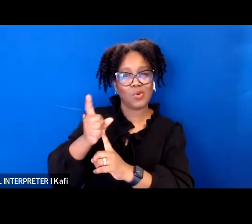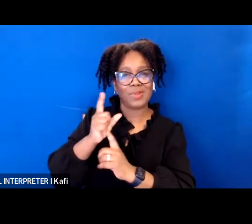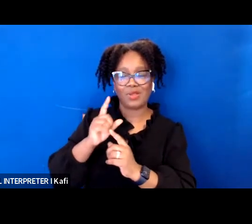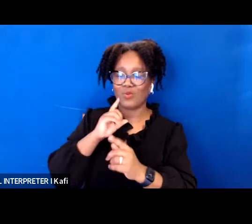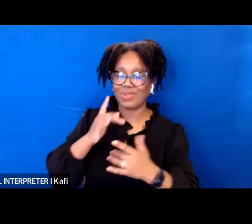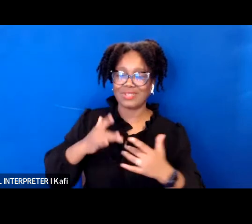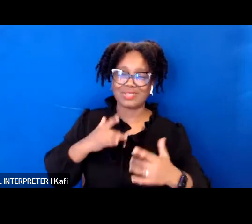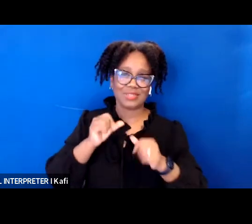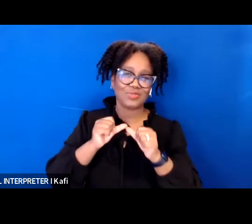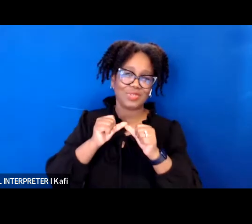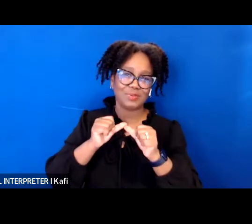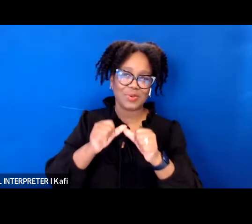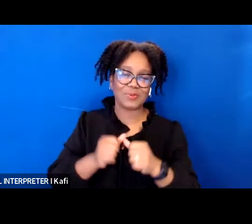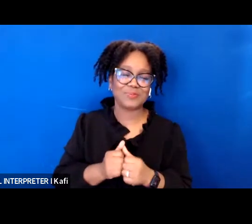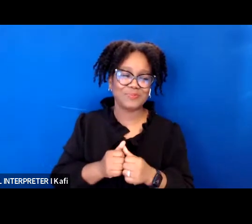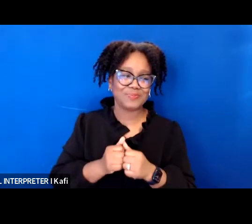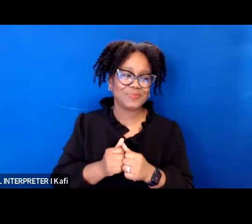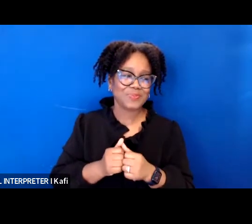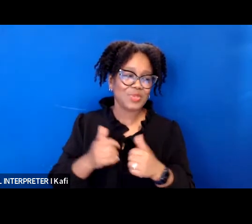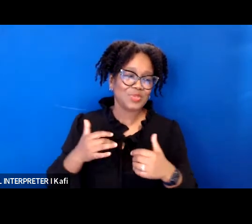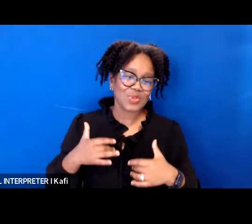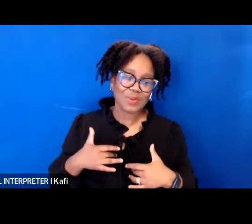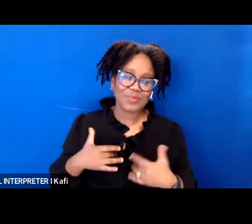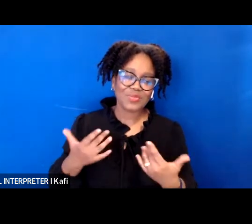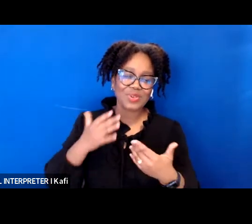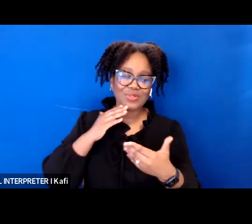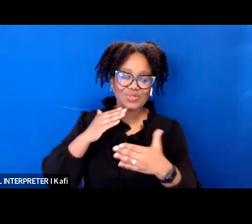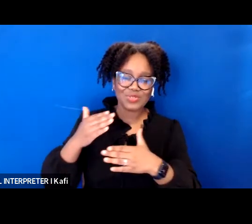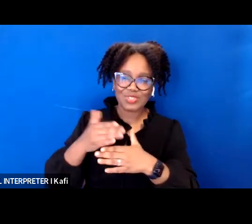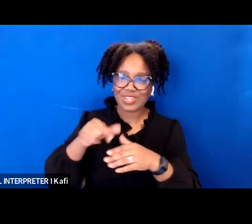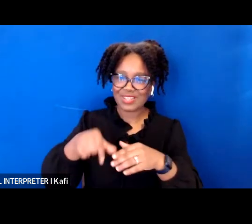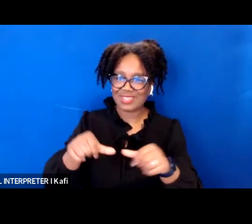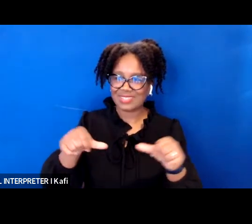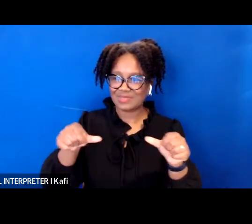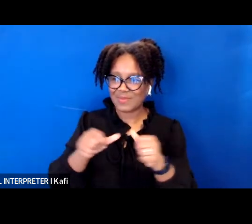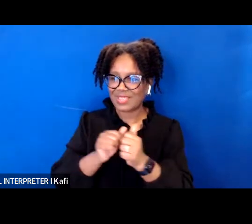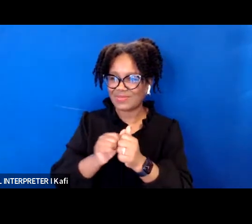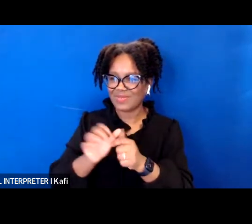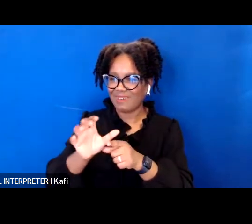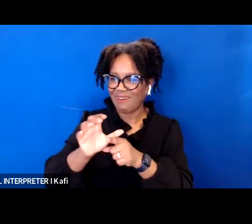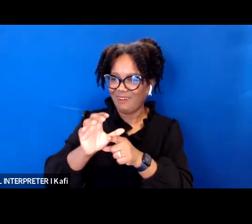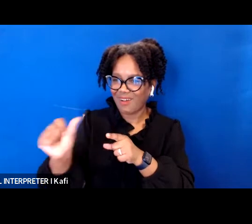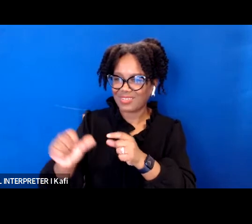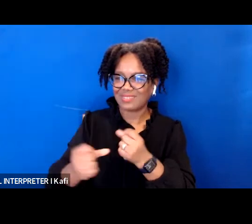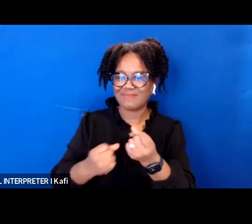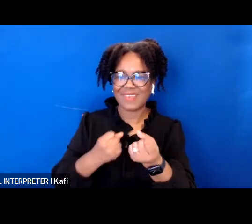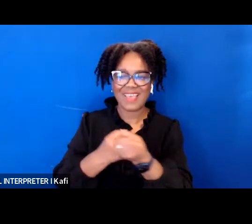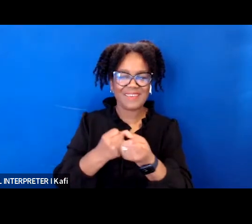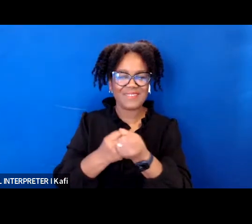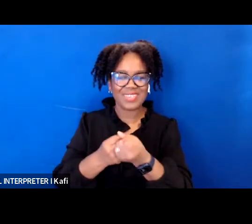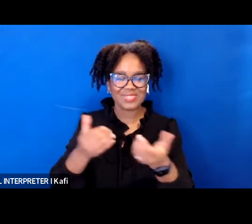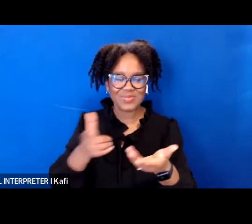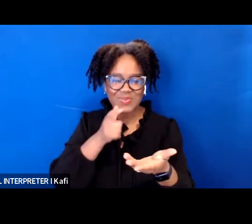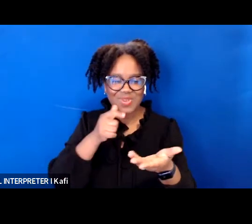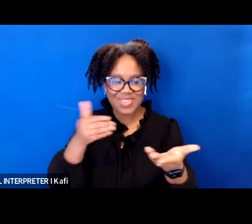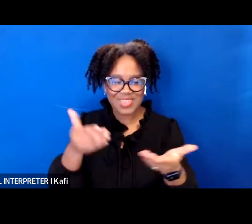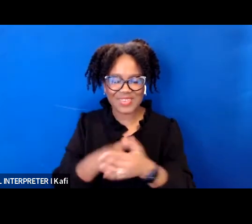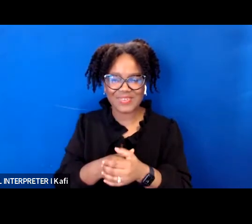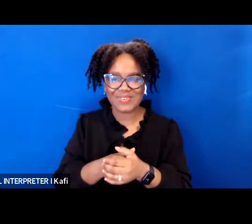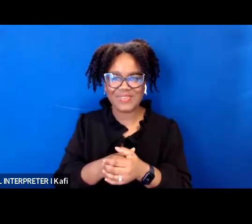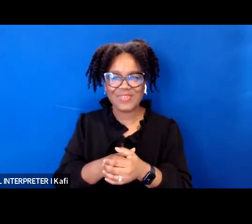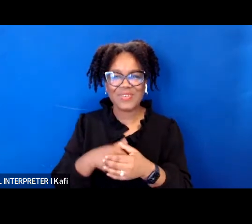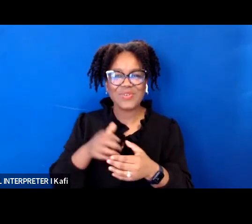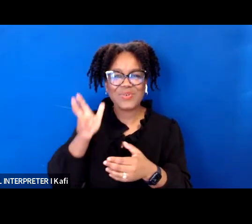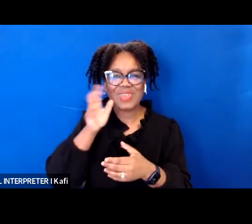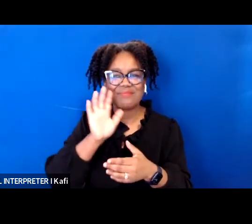advocates that are joining us today you'll hear from peers with lived experiences legal advocates black women